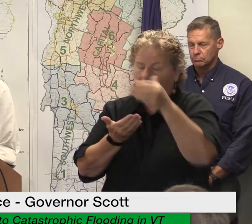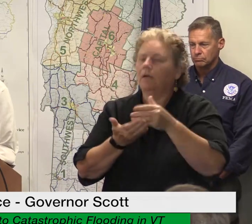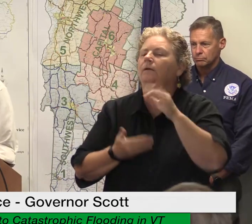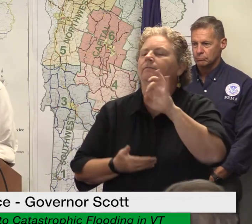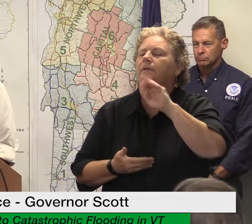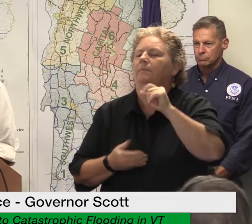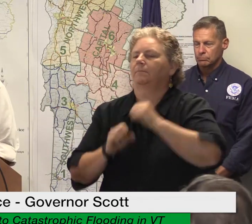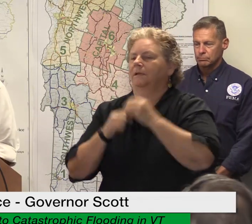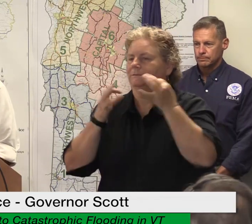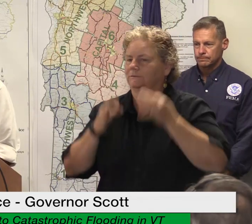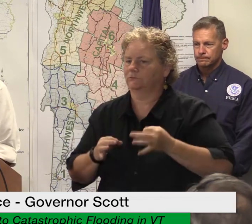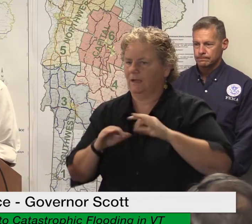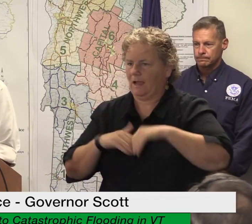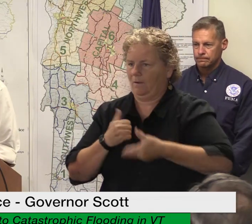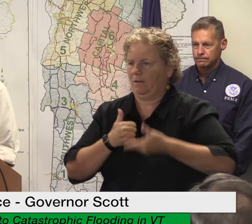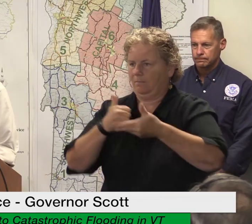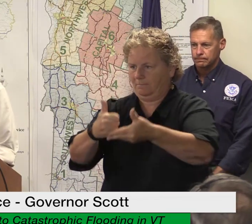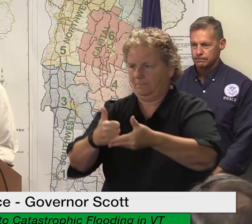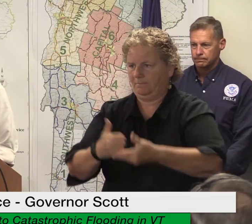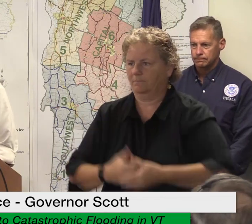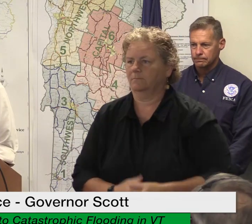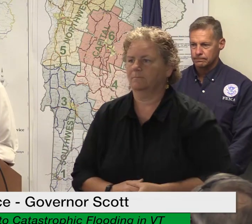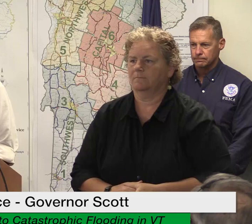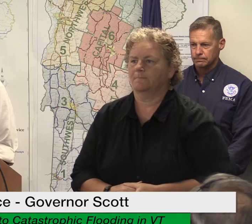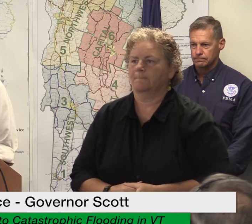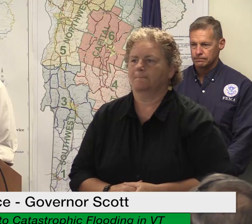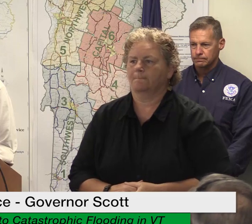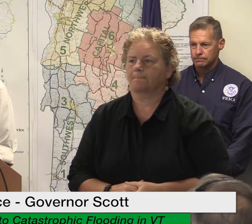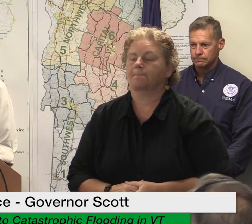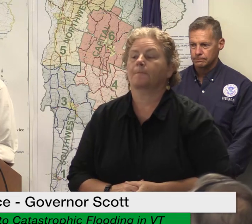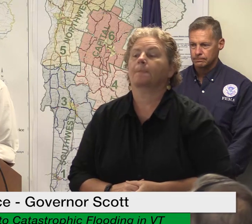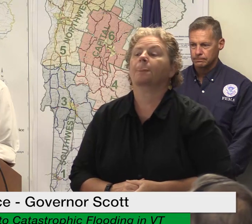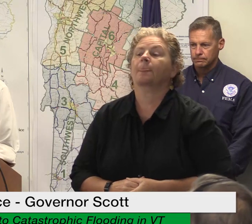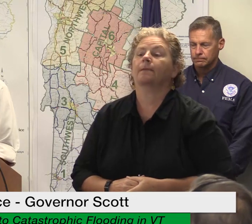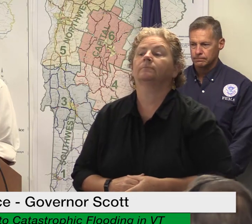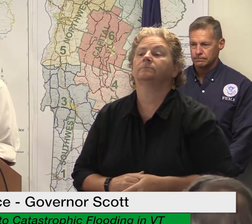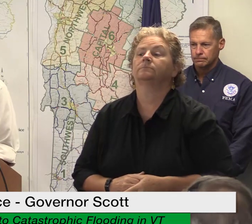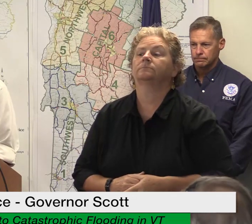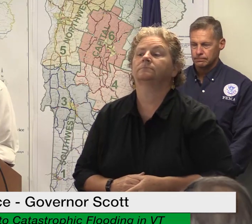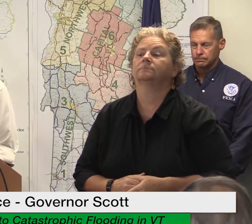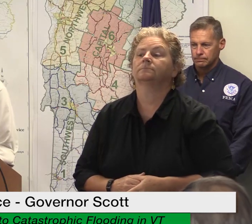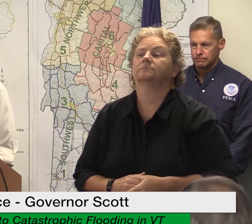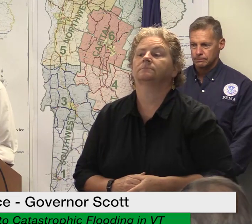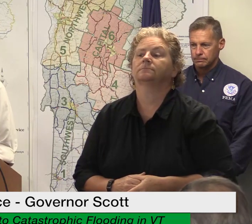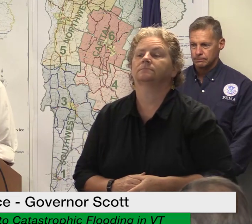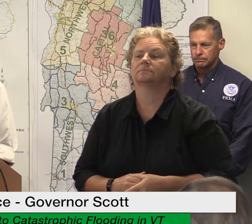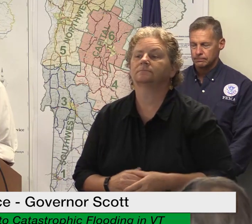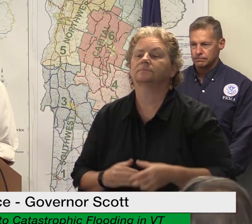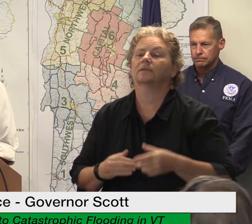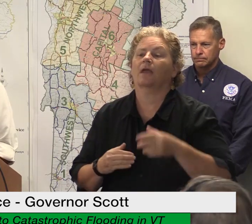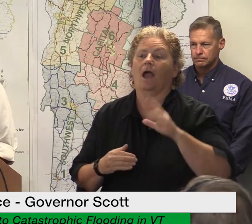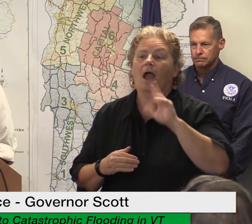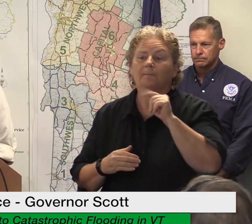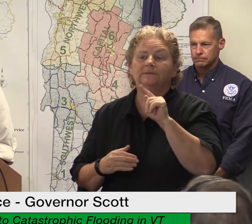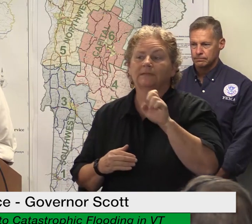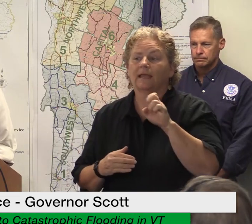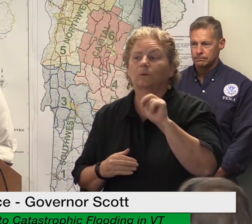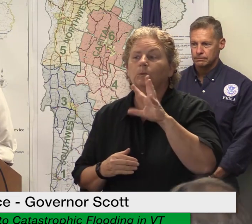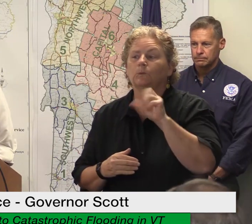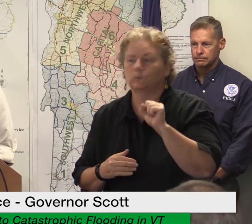will update us on that in just a moment but we still need folks to please call